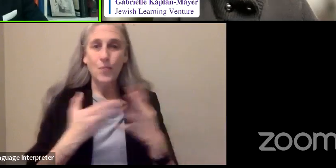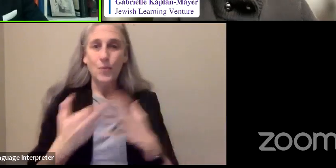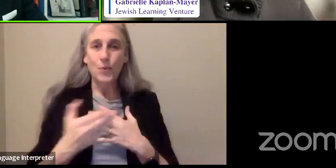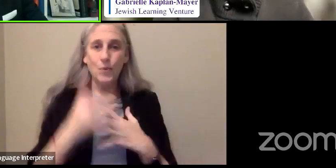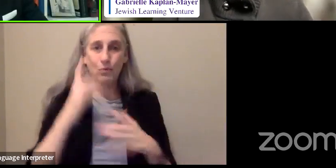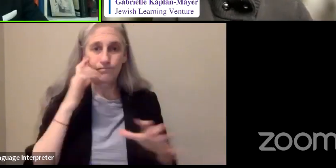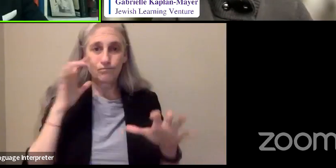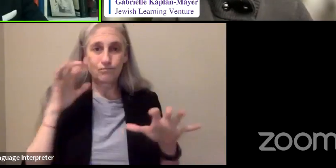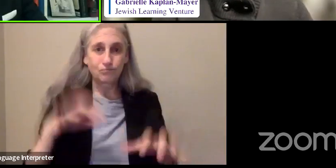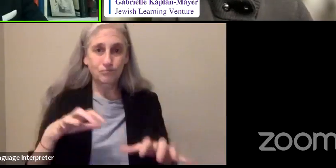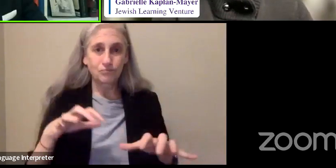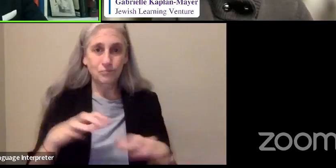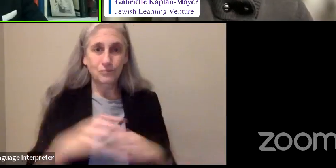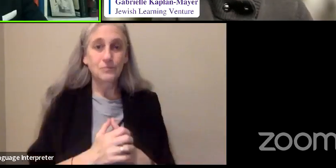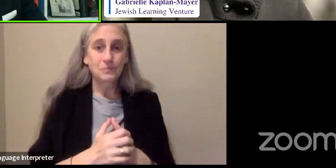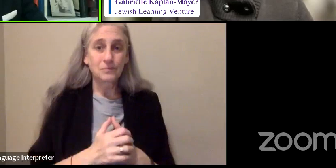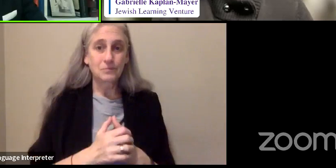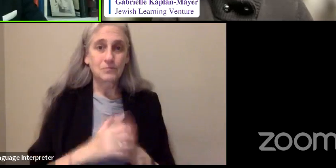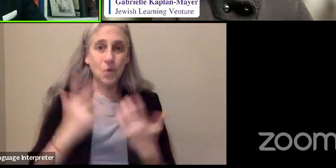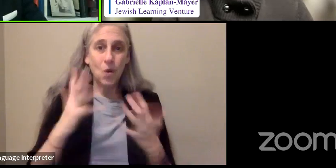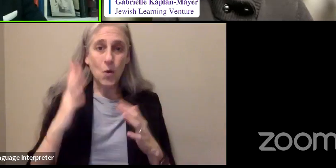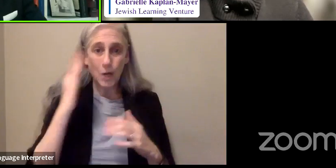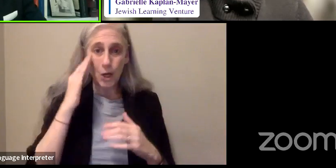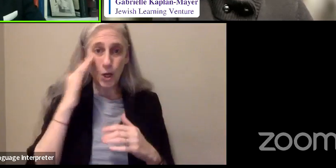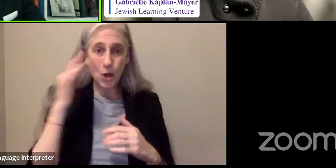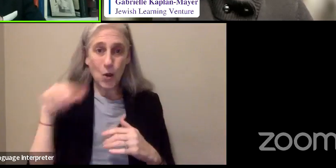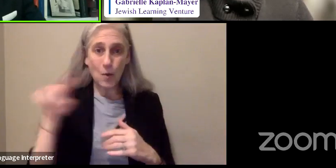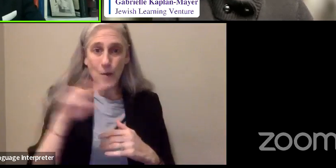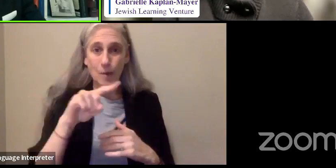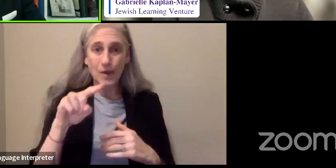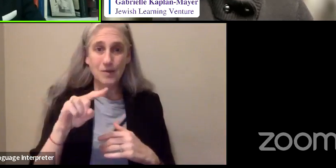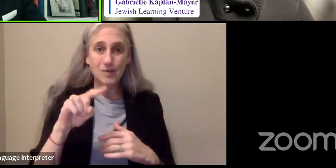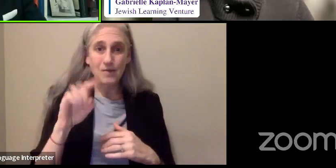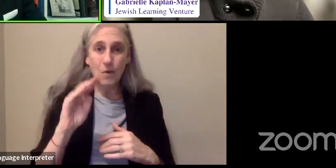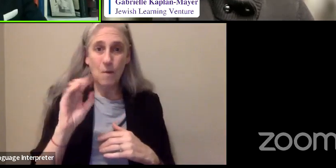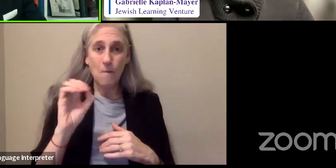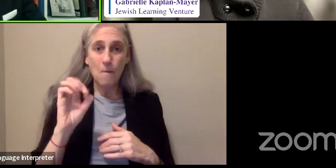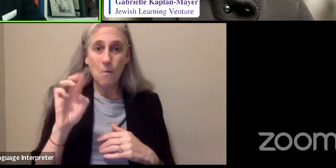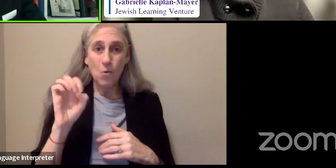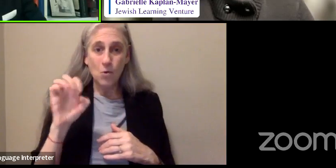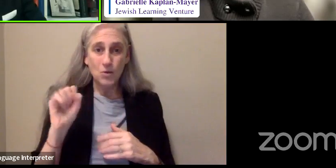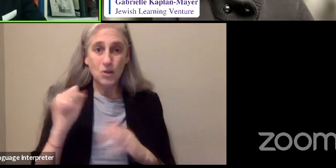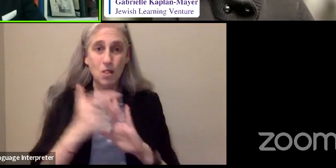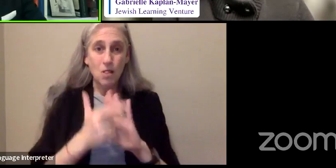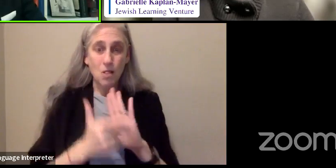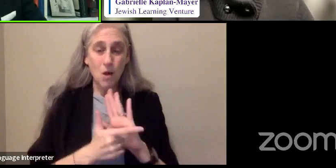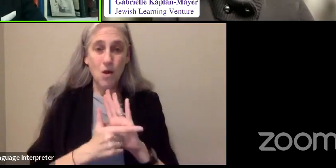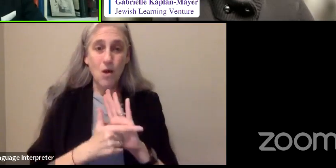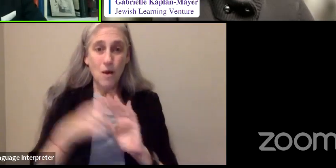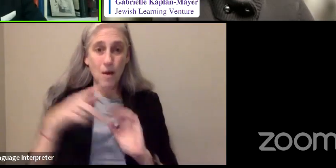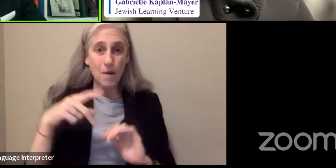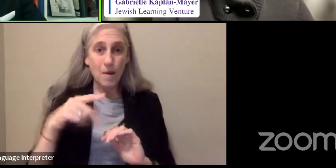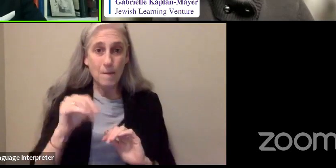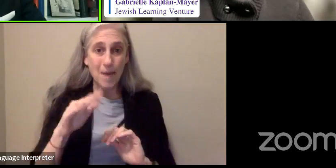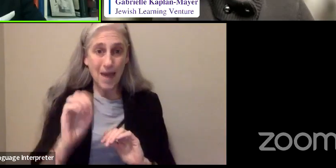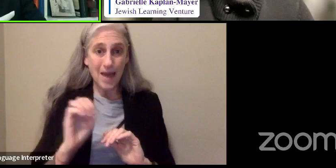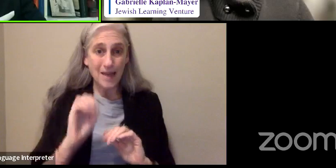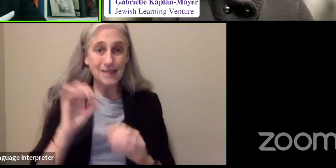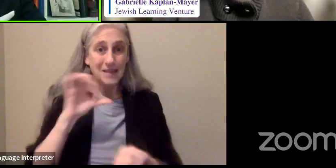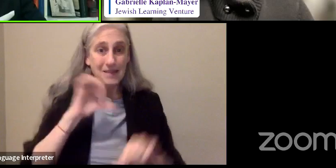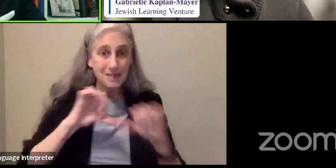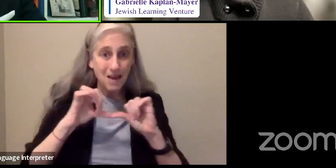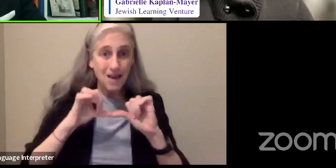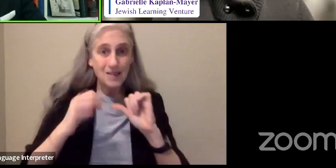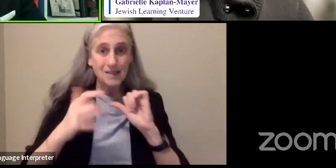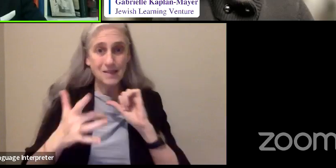And, as you all know, because of Moore's Law, the pace of science and technology